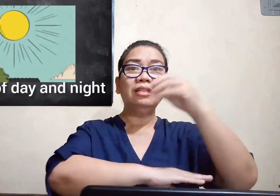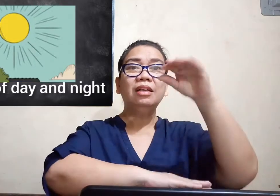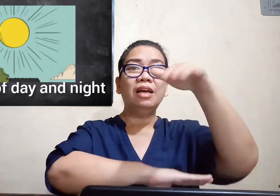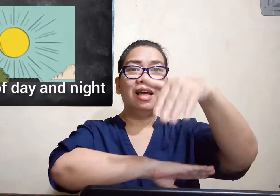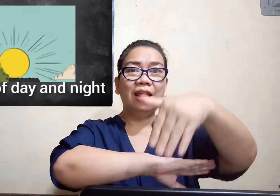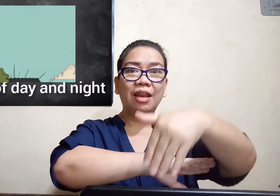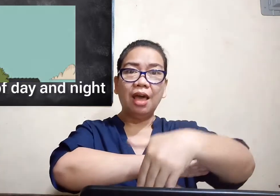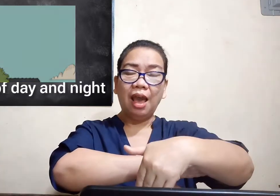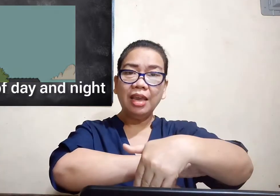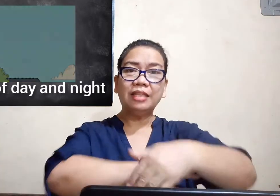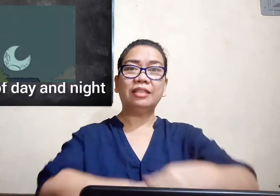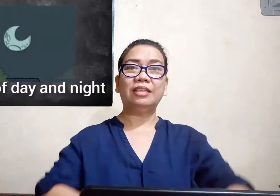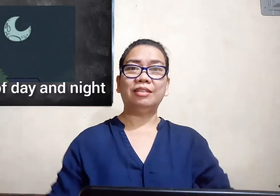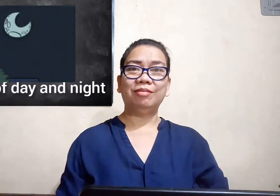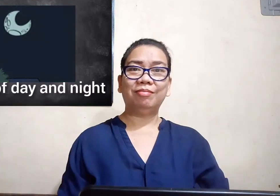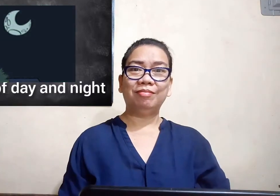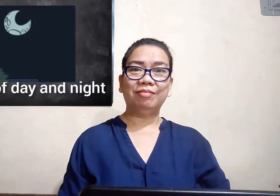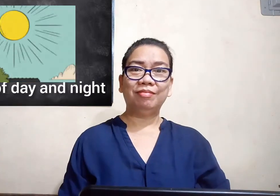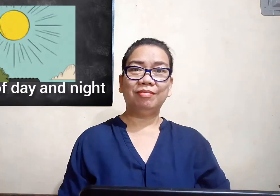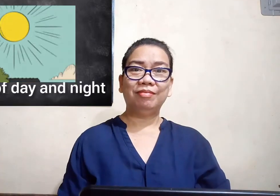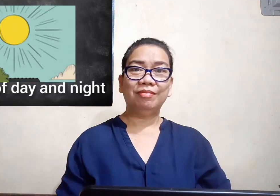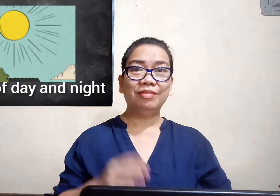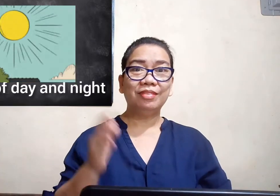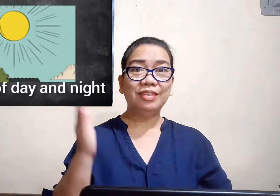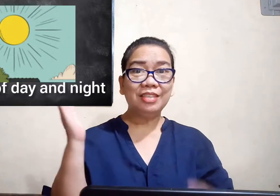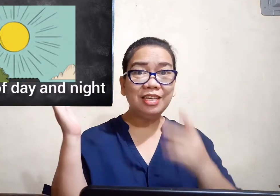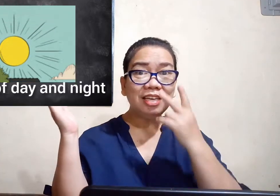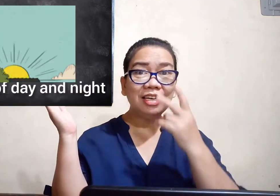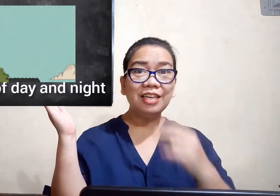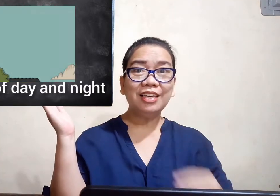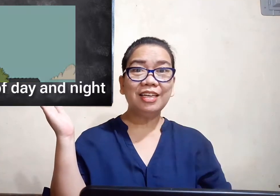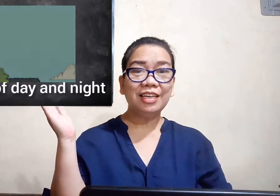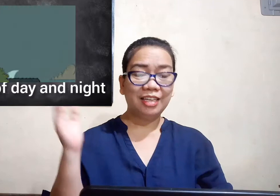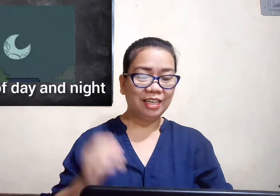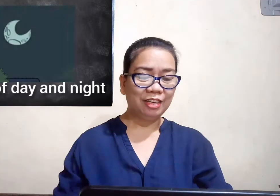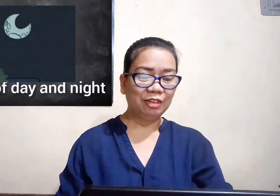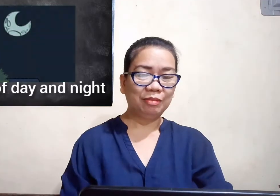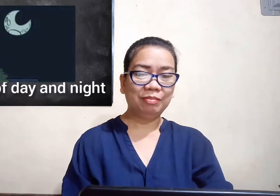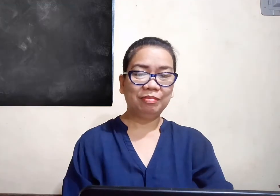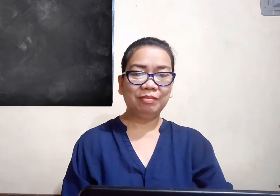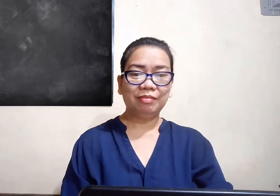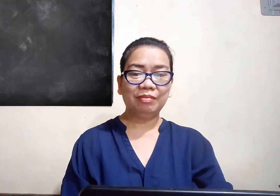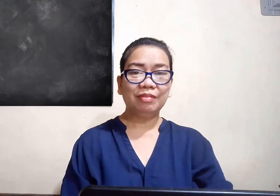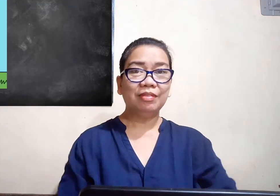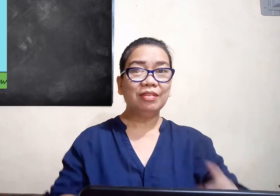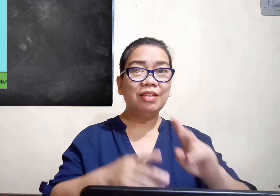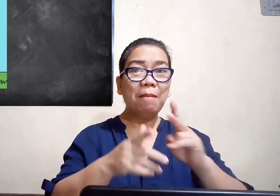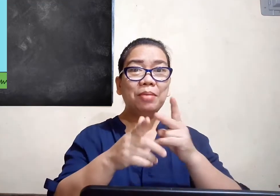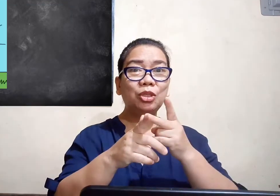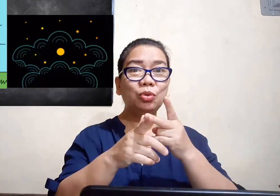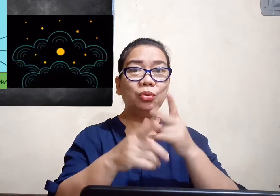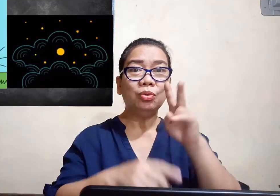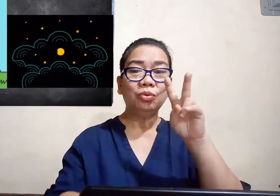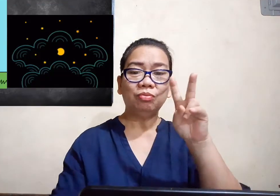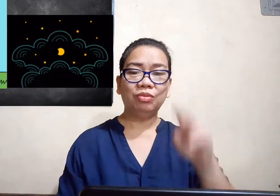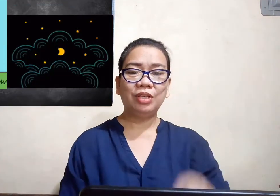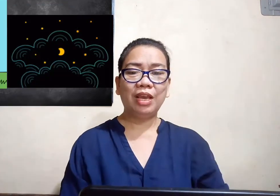night see number two second